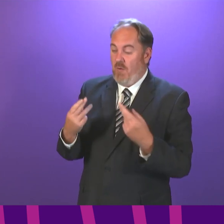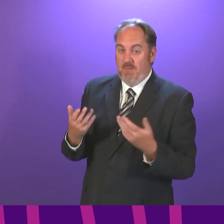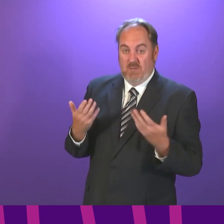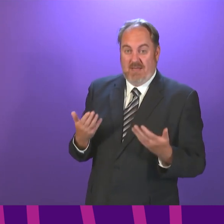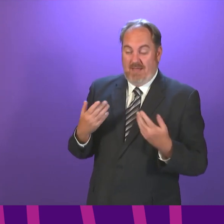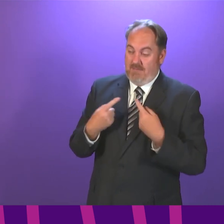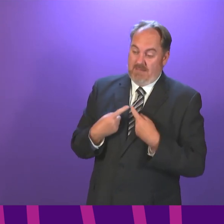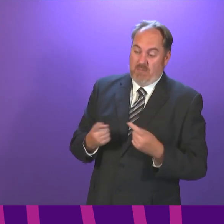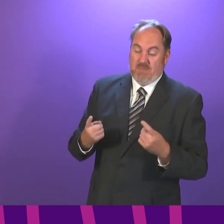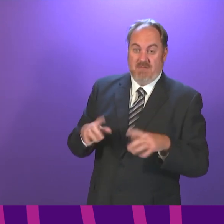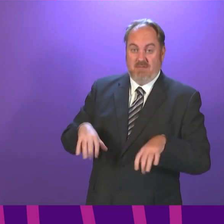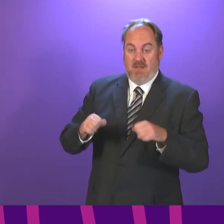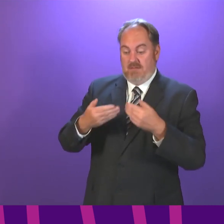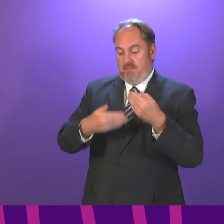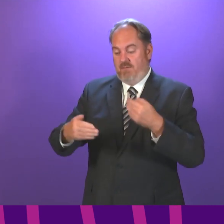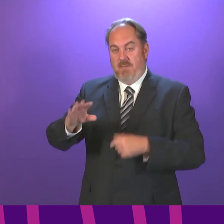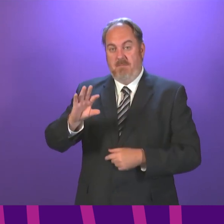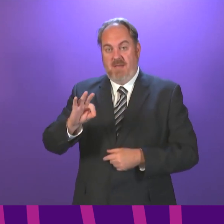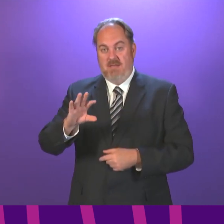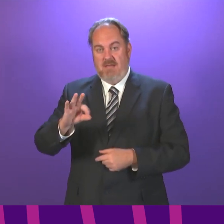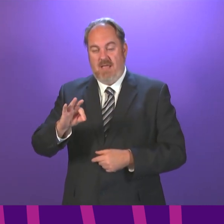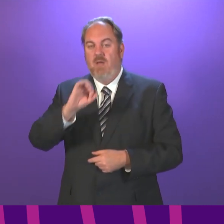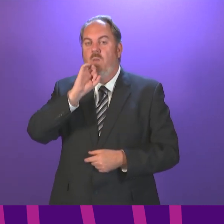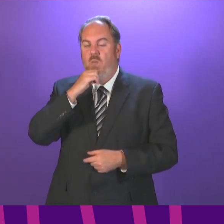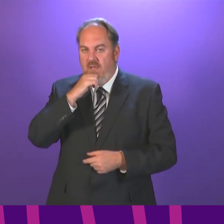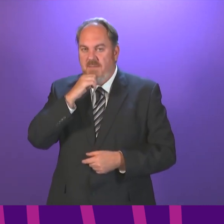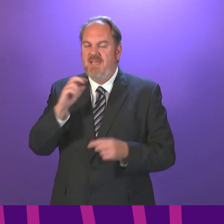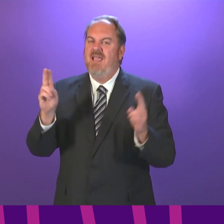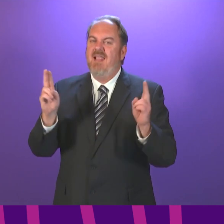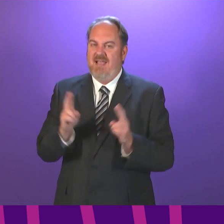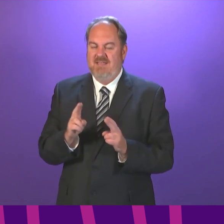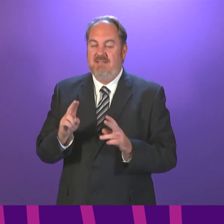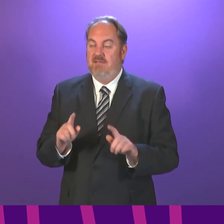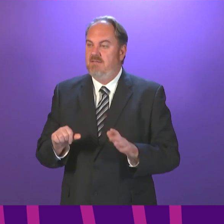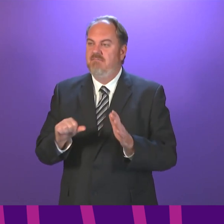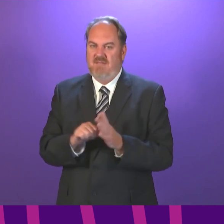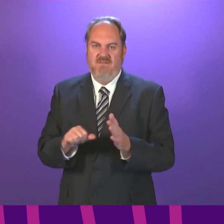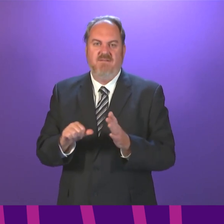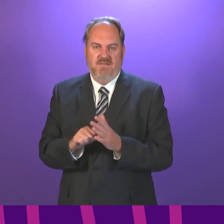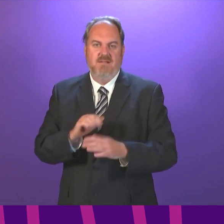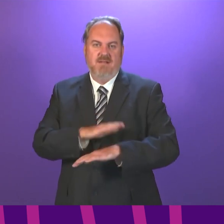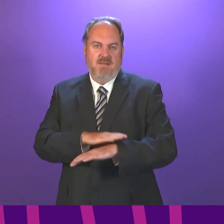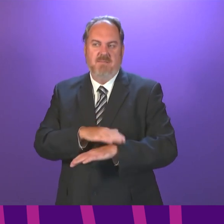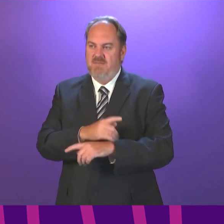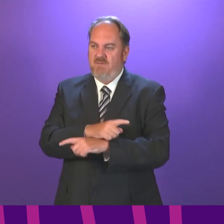operational from Monday, will lead to a significant easing of the challenges that islanders have faced.